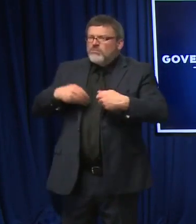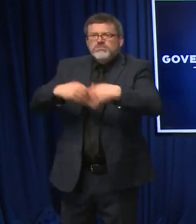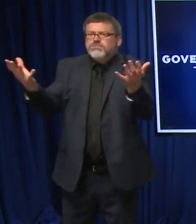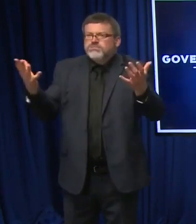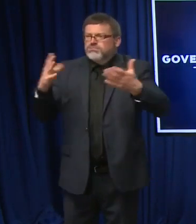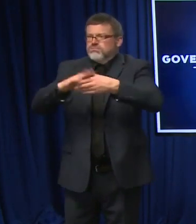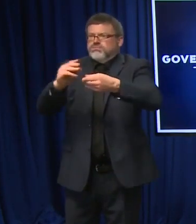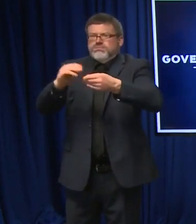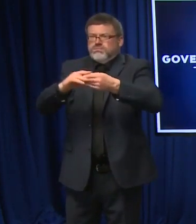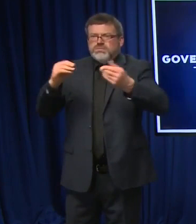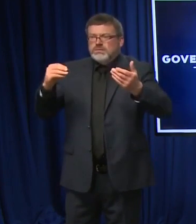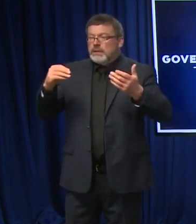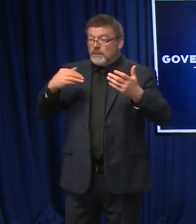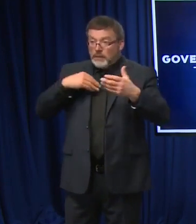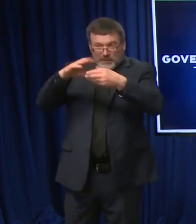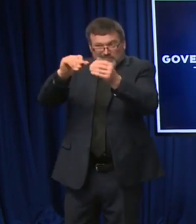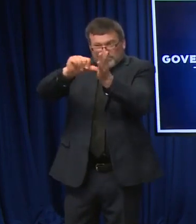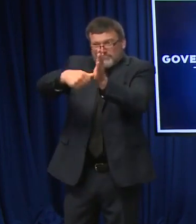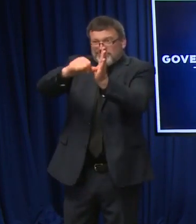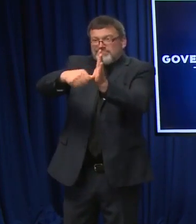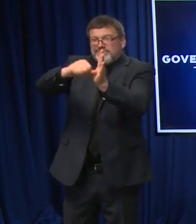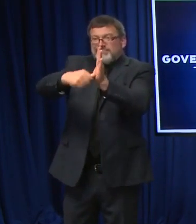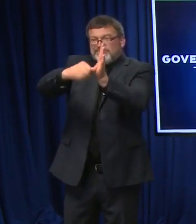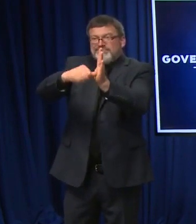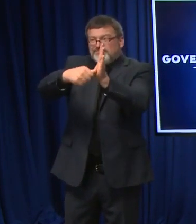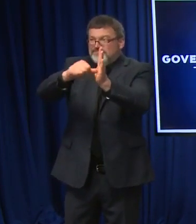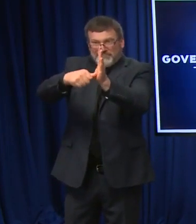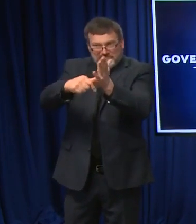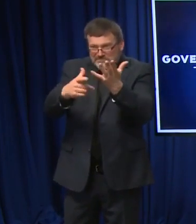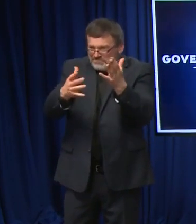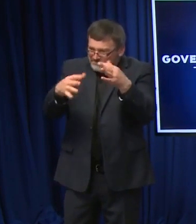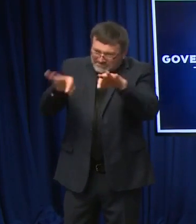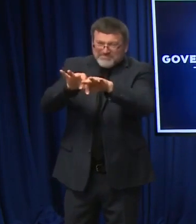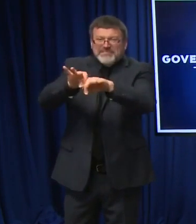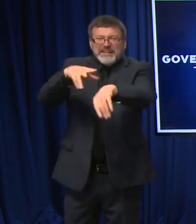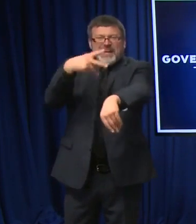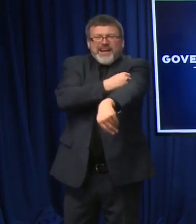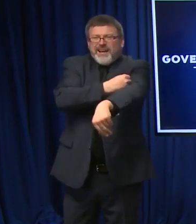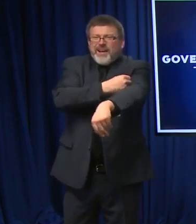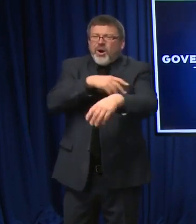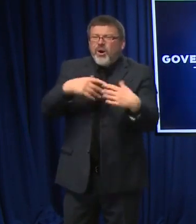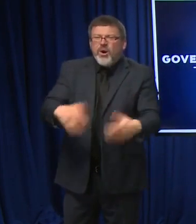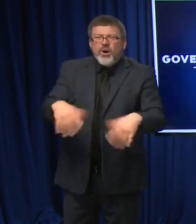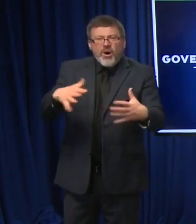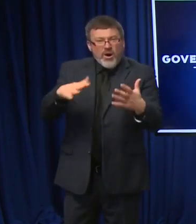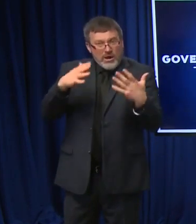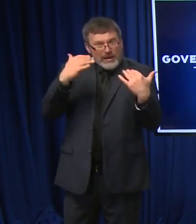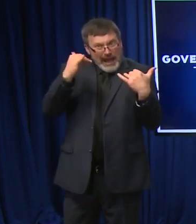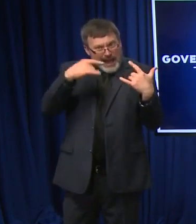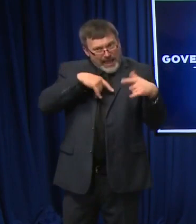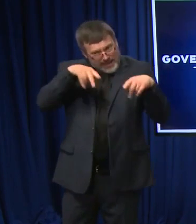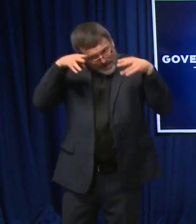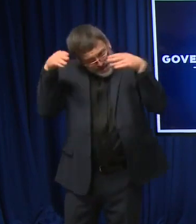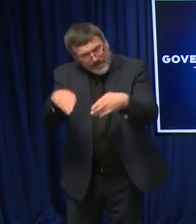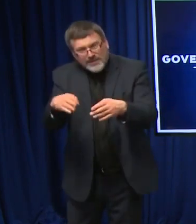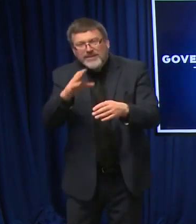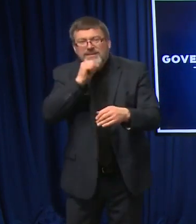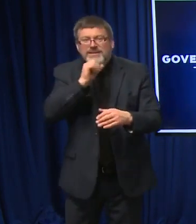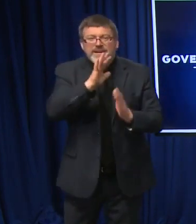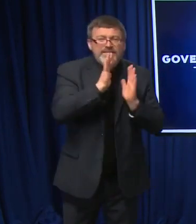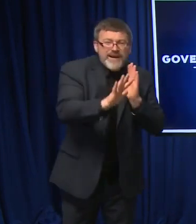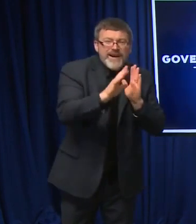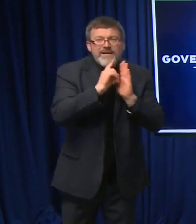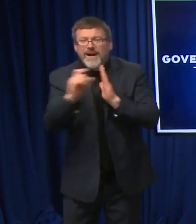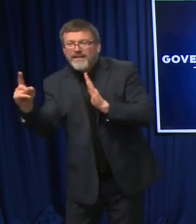We're pushing as strong as we possibly can. We're talking about the opportunity for kids. We're talking about the opportunity for boosters. We're talking about the opportunity for